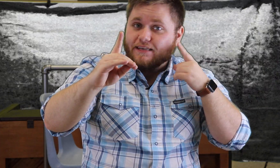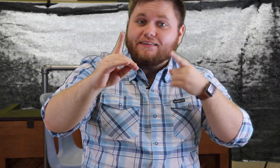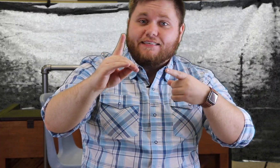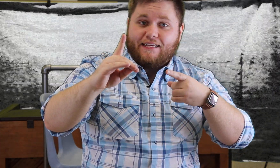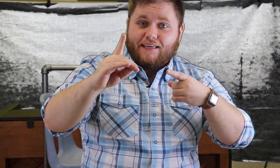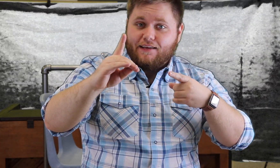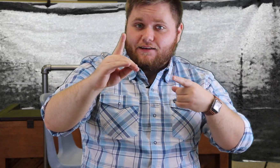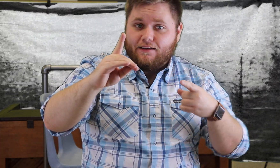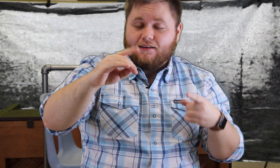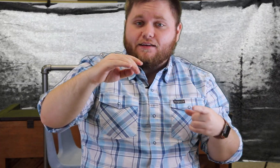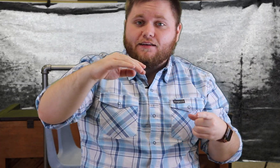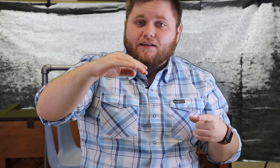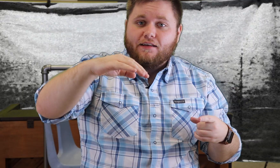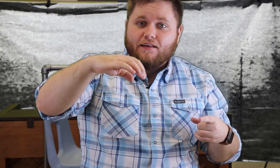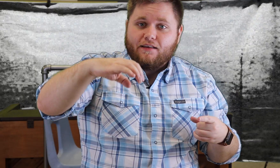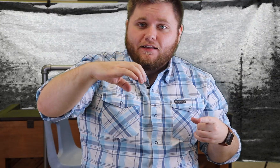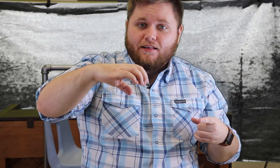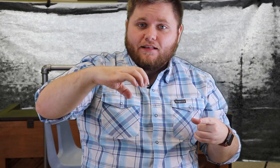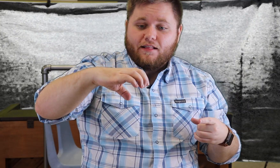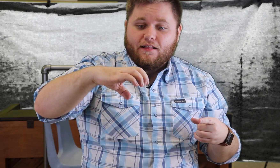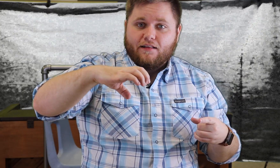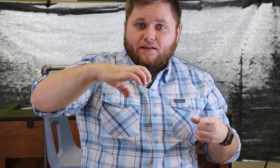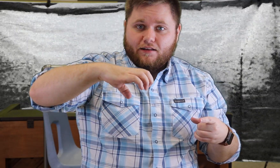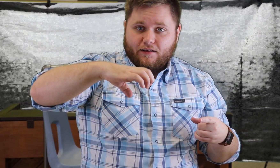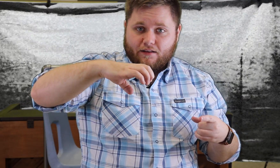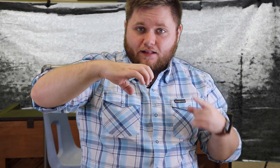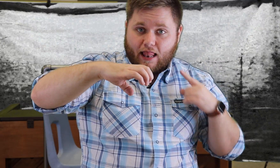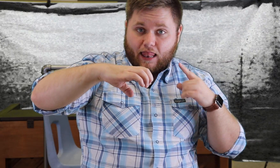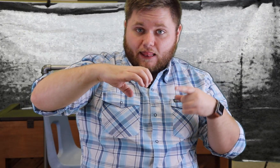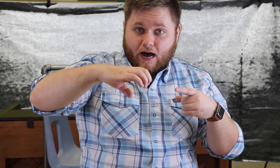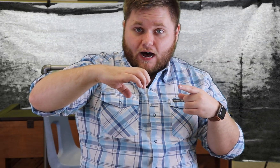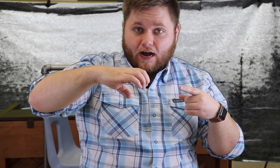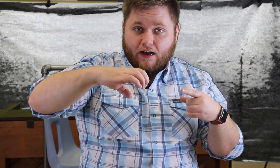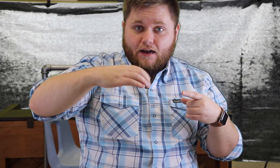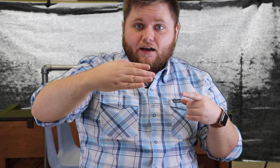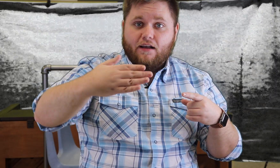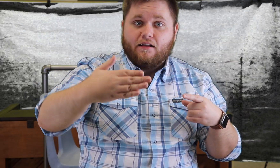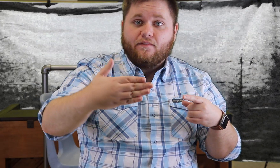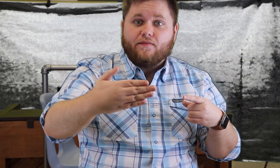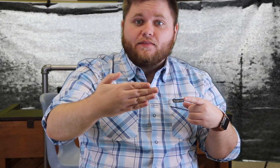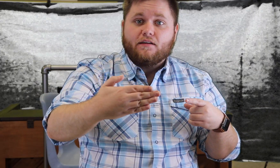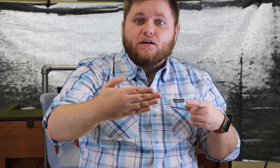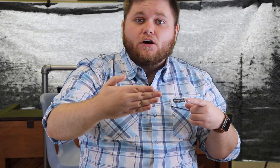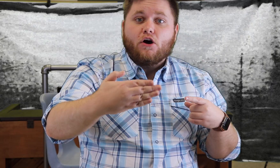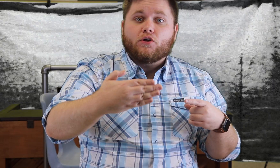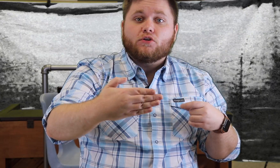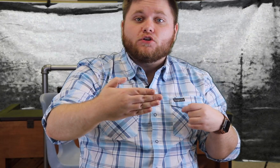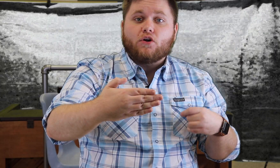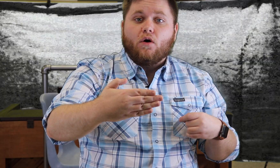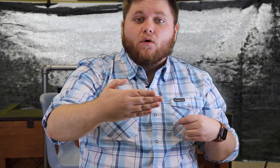ti ti la sol